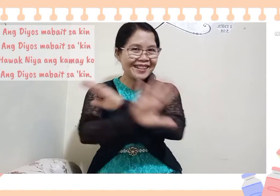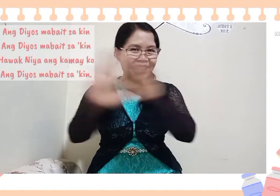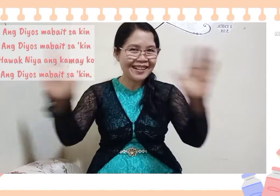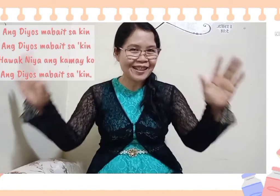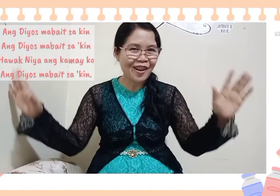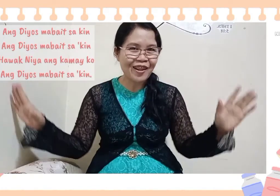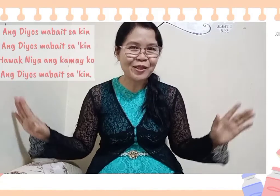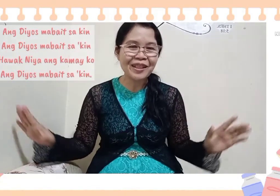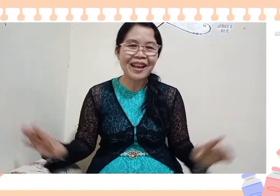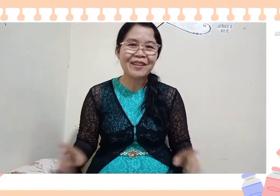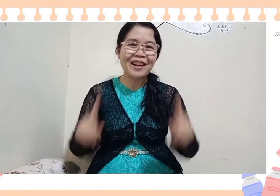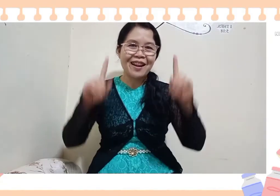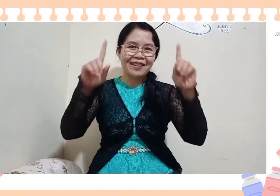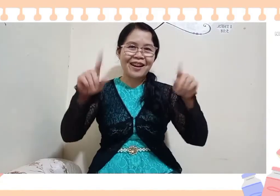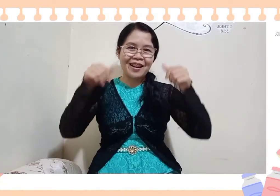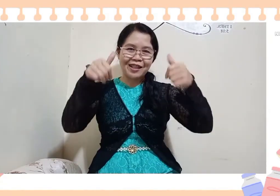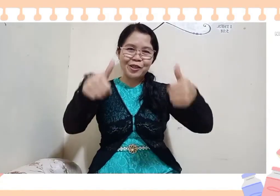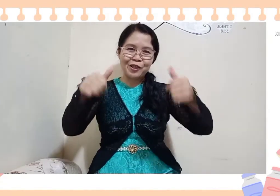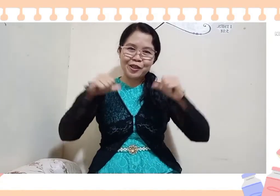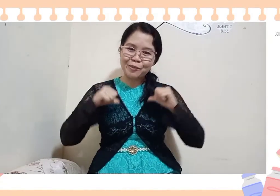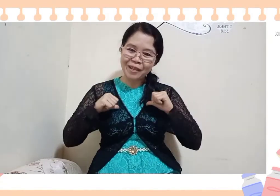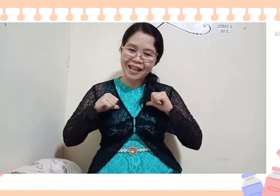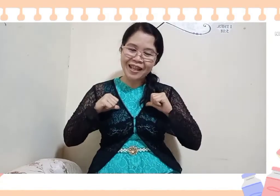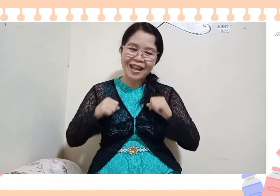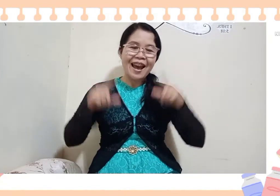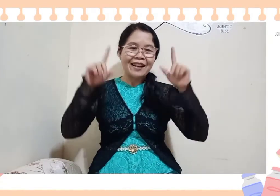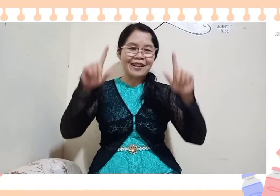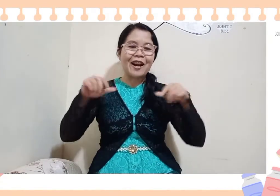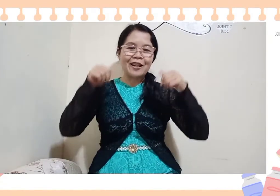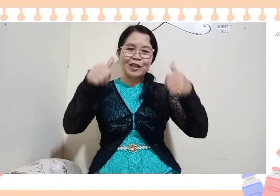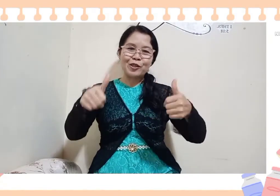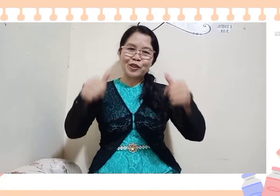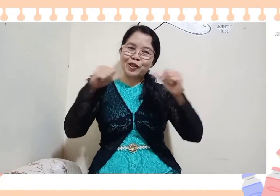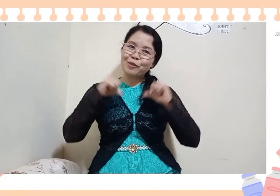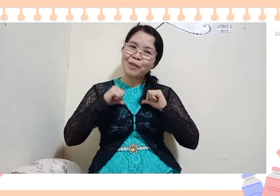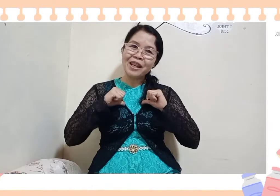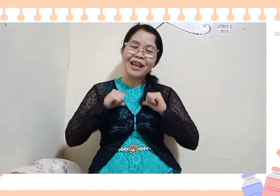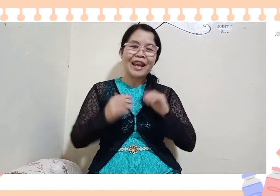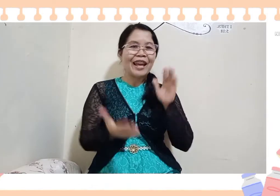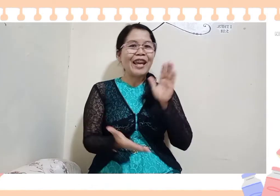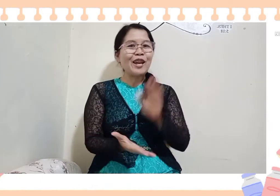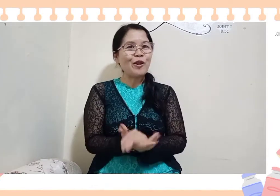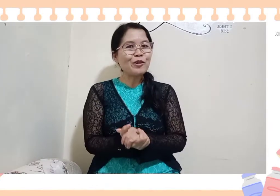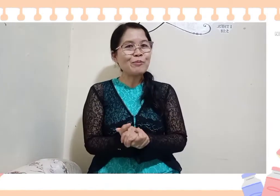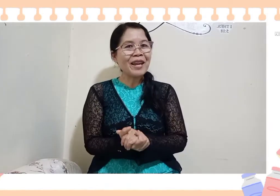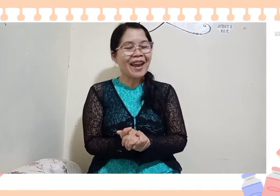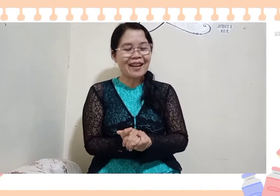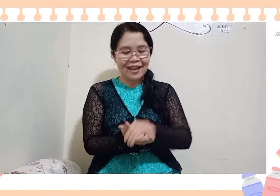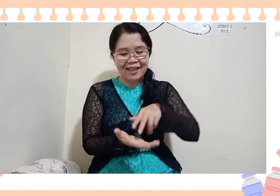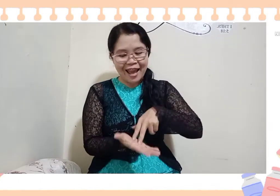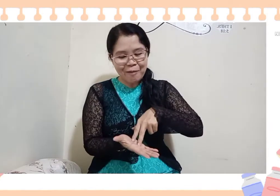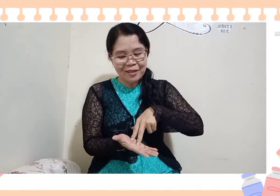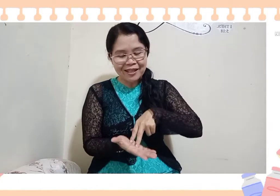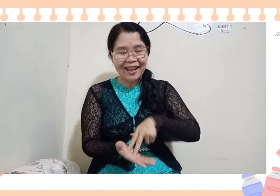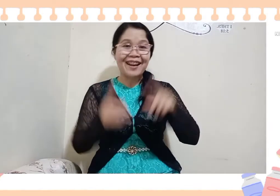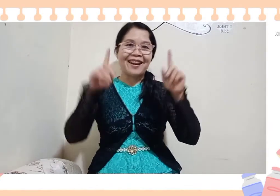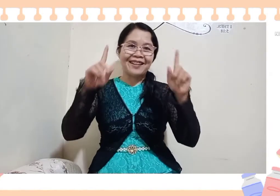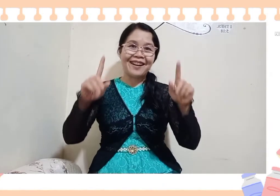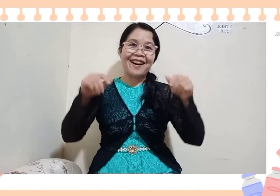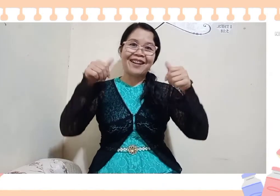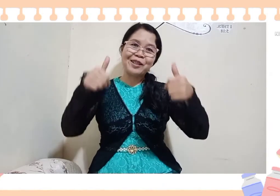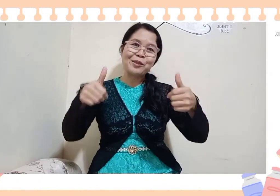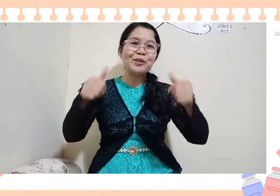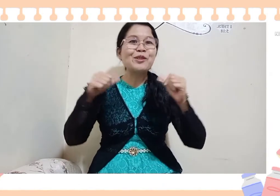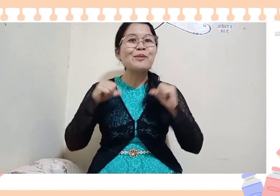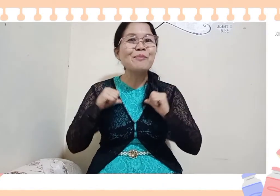Let's sing this all together. God is good to me. God is good to me. He holds my hand and let me stand.